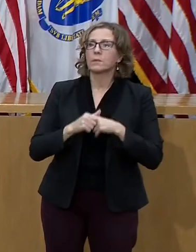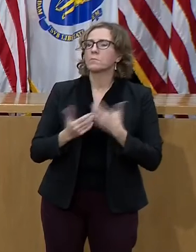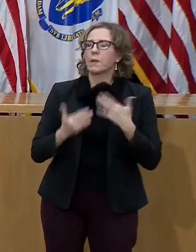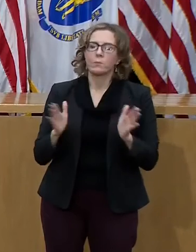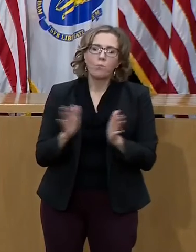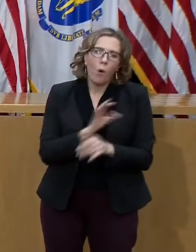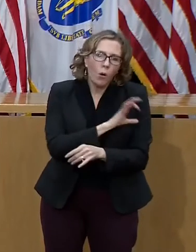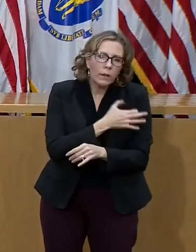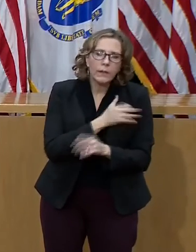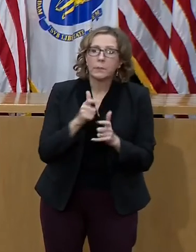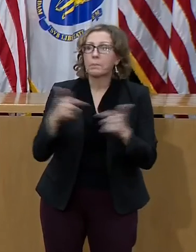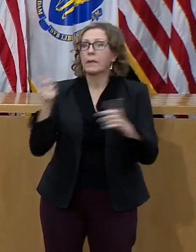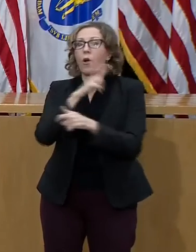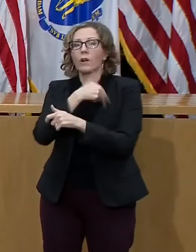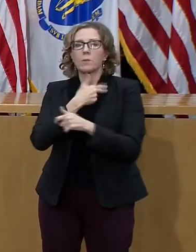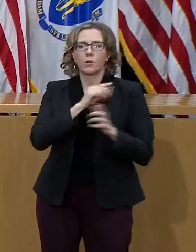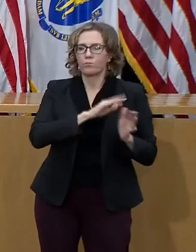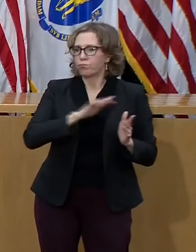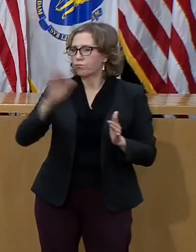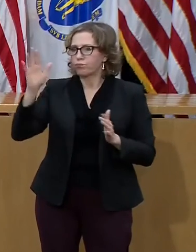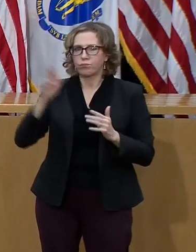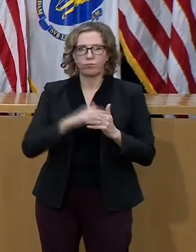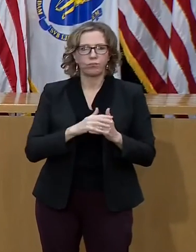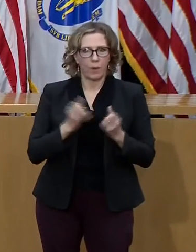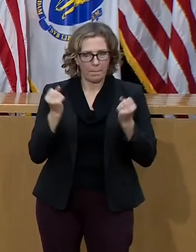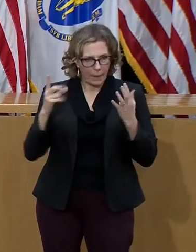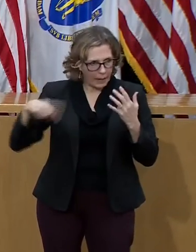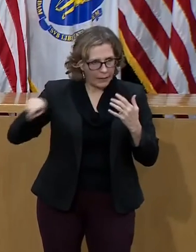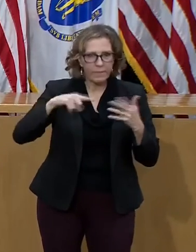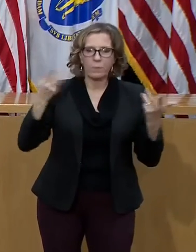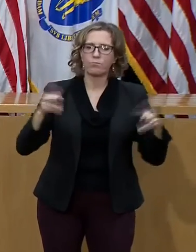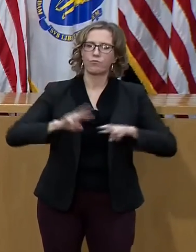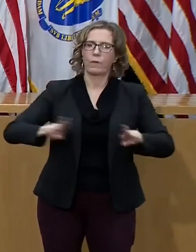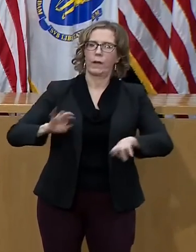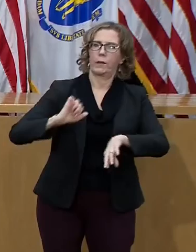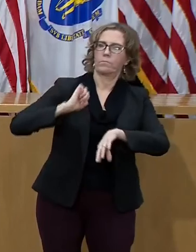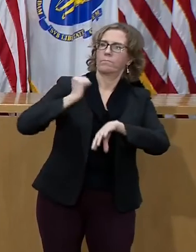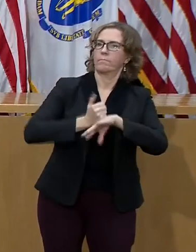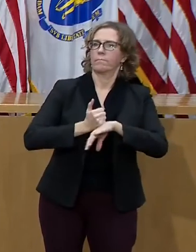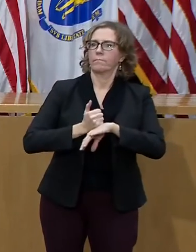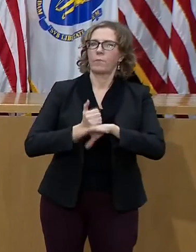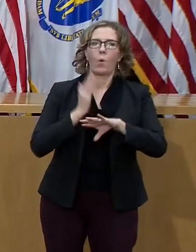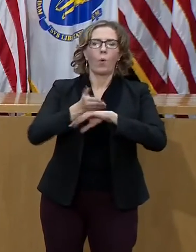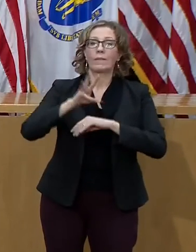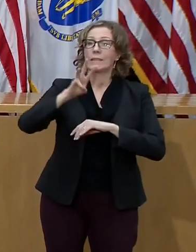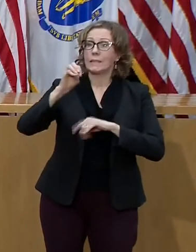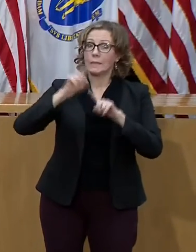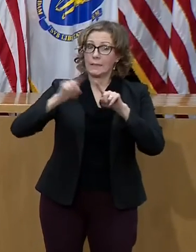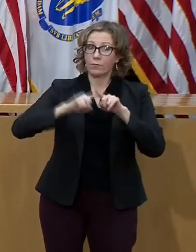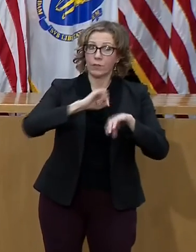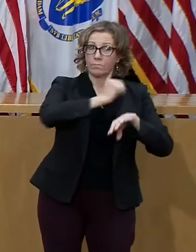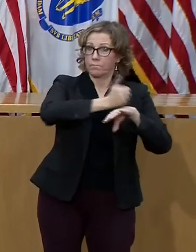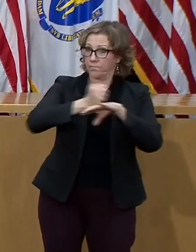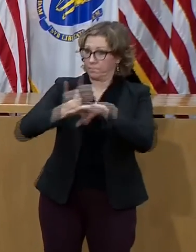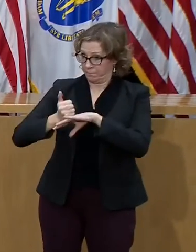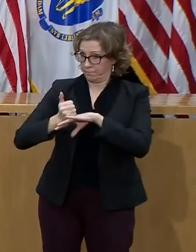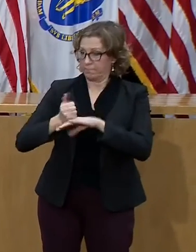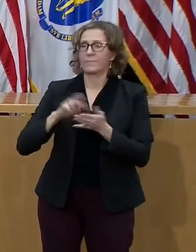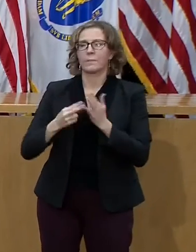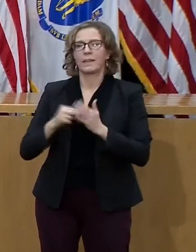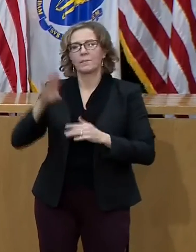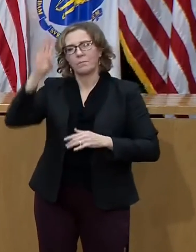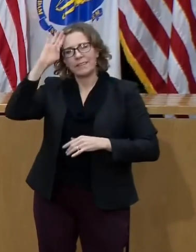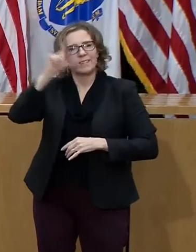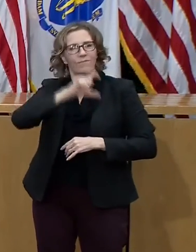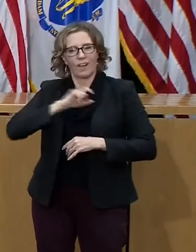practices are standing up more than 60 sites across the Commonwealth to vaccinate, to be available to vaccinate our first responders. A